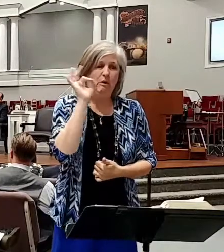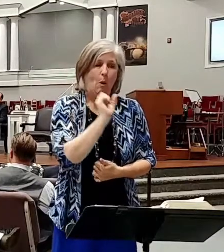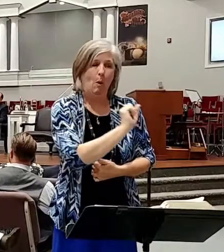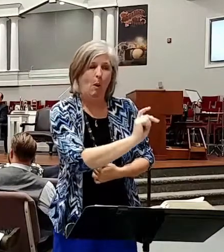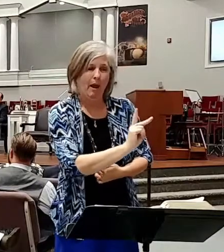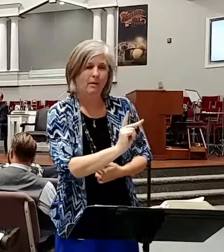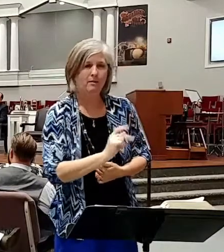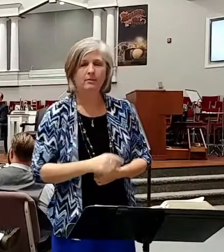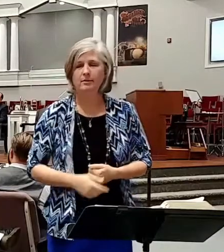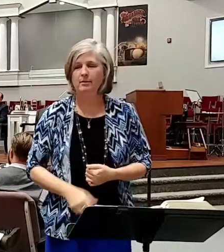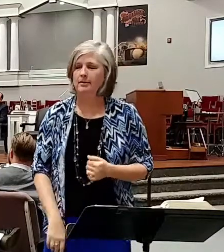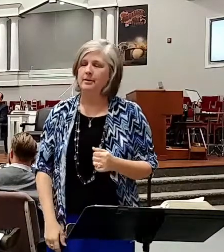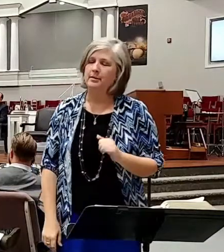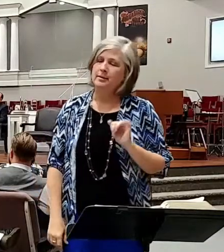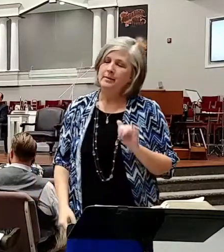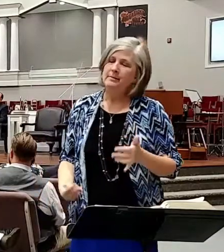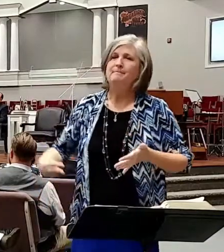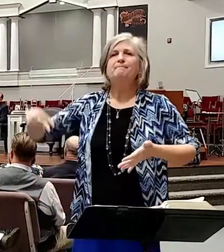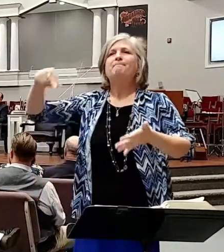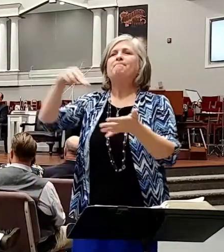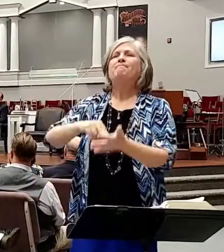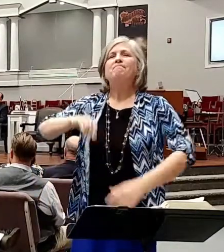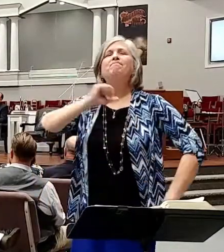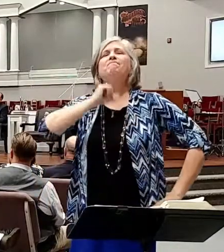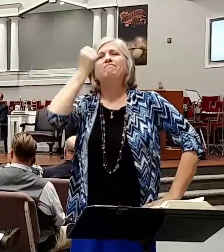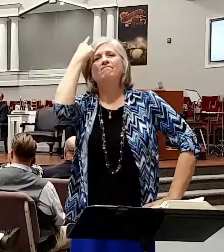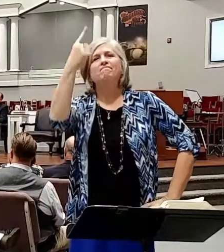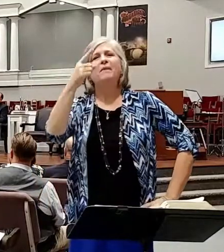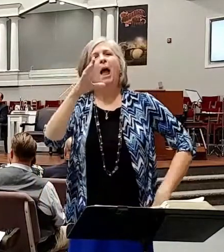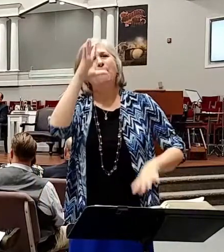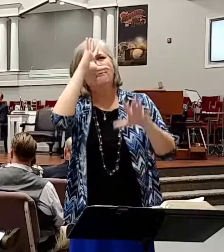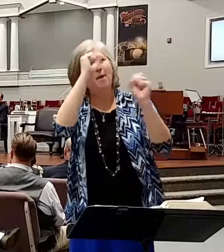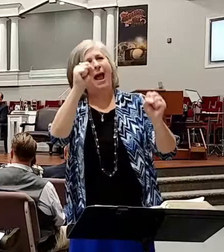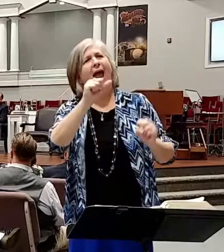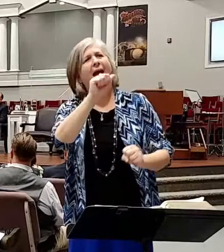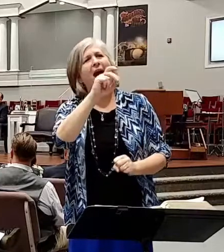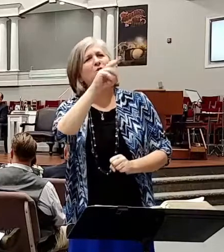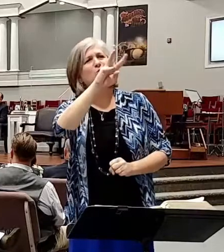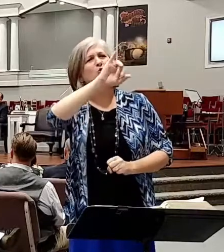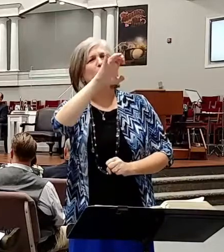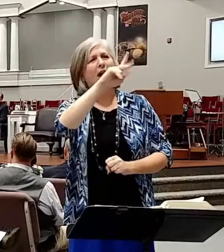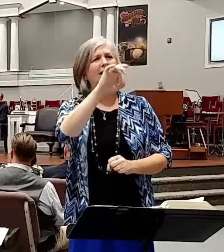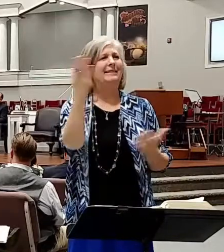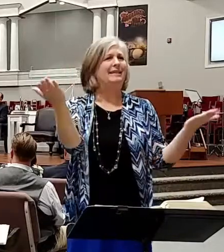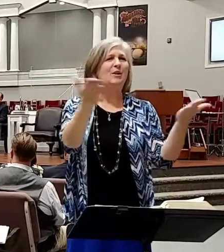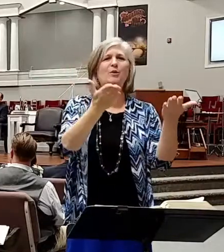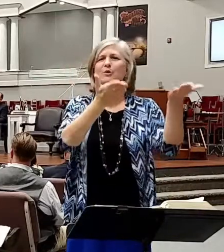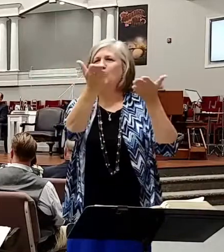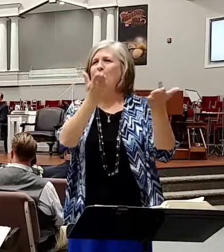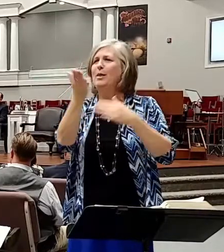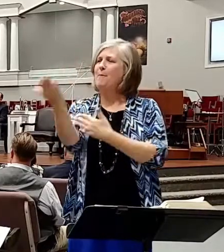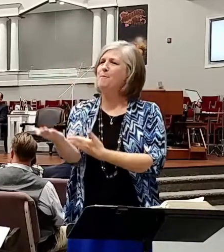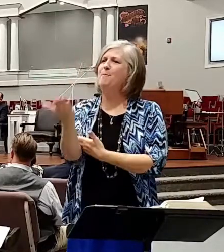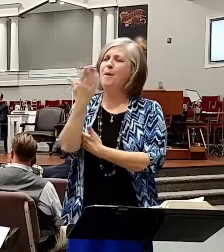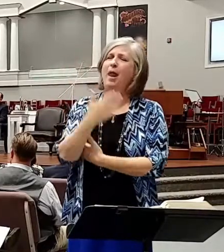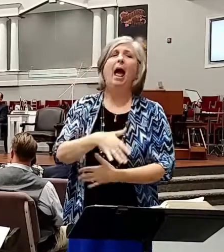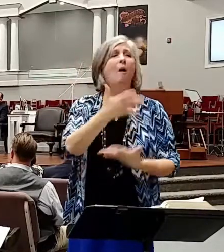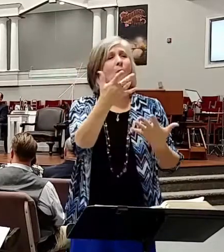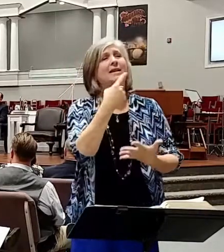Mr. Cartwright got up and said, I understand President Andrew Jackson is in our services this morning. And I want to say this, Andrew